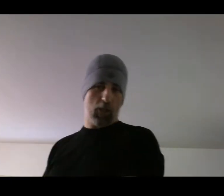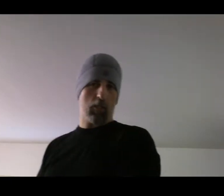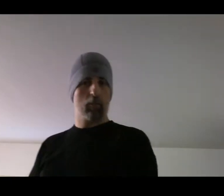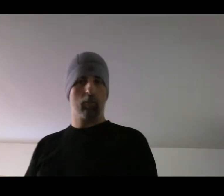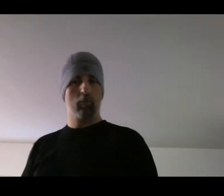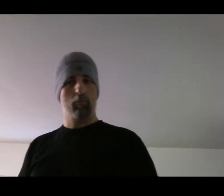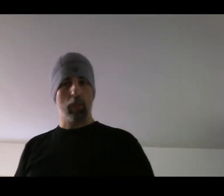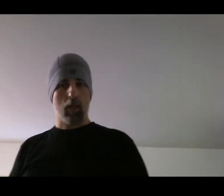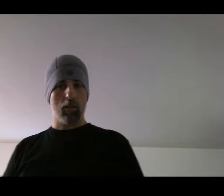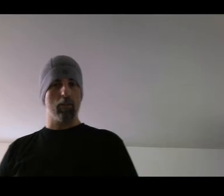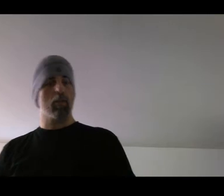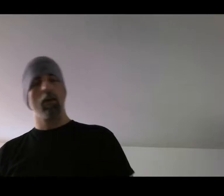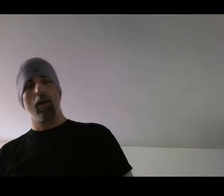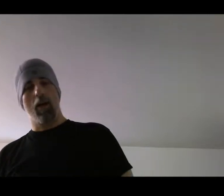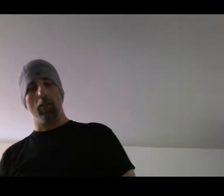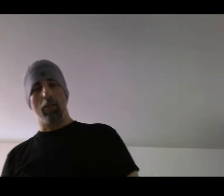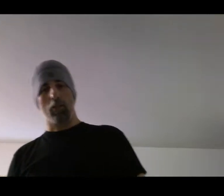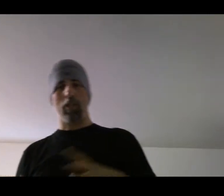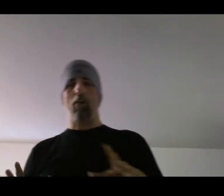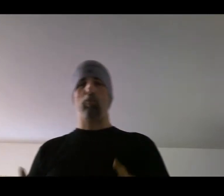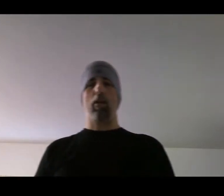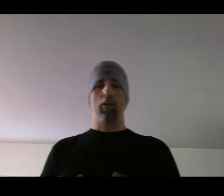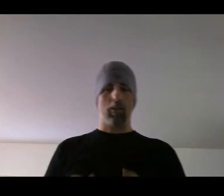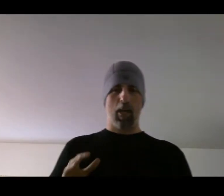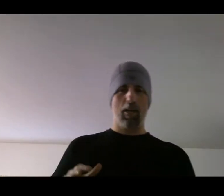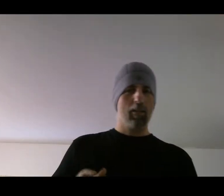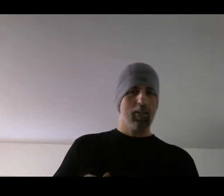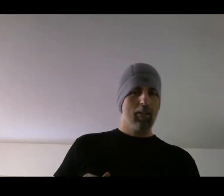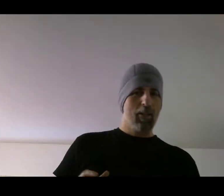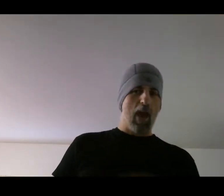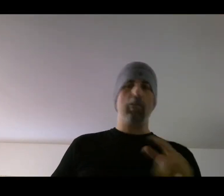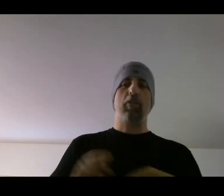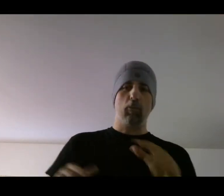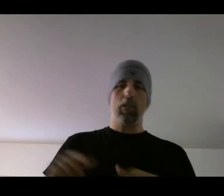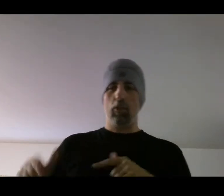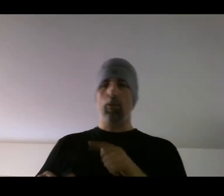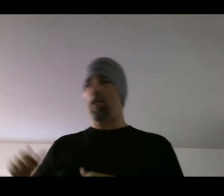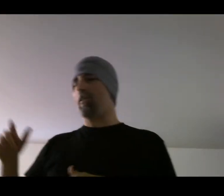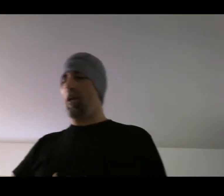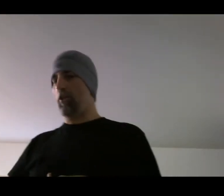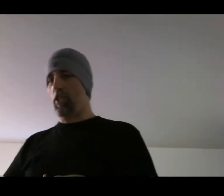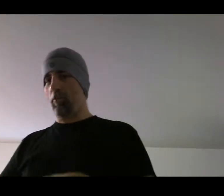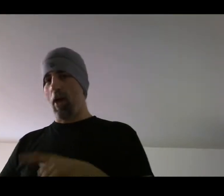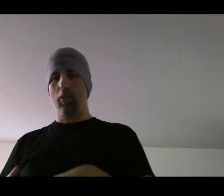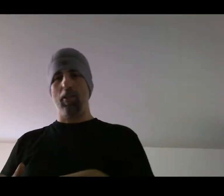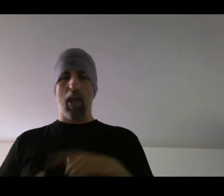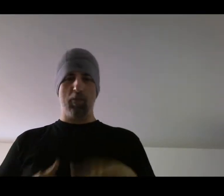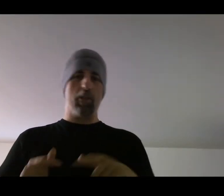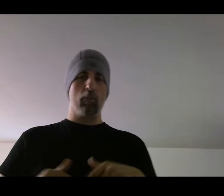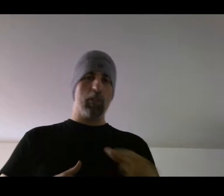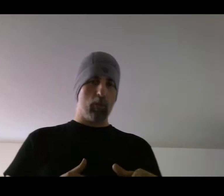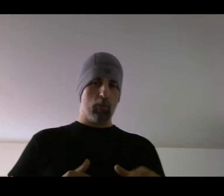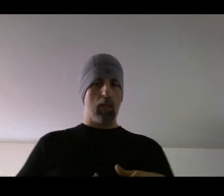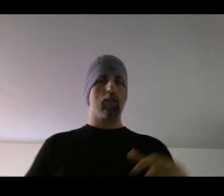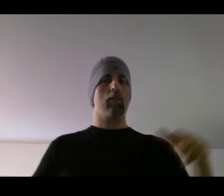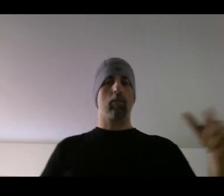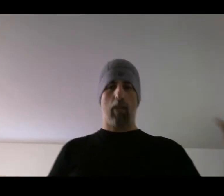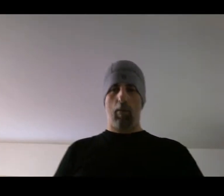because I think it just sounds better to say everything we do takes energy rather than everything we do takes stamina,